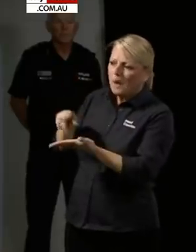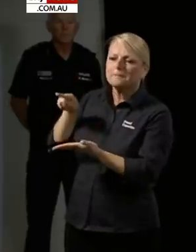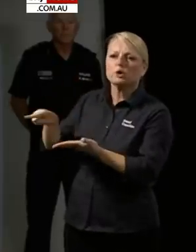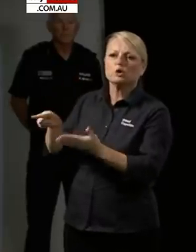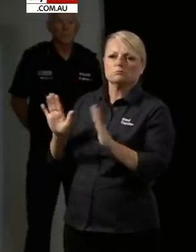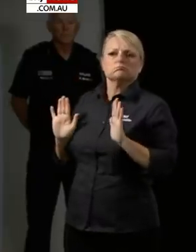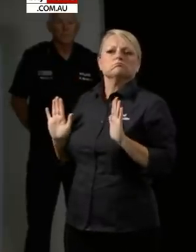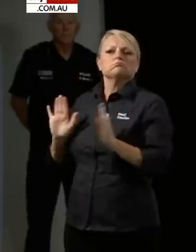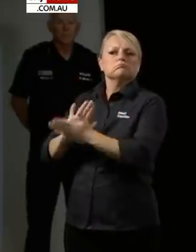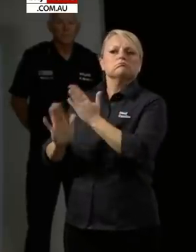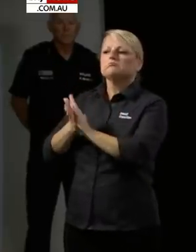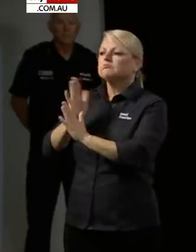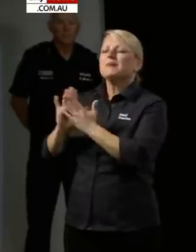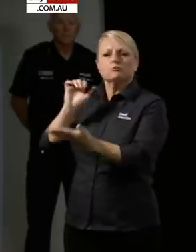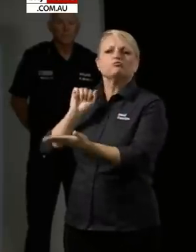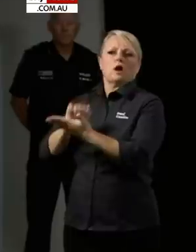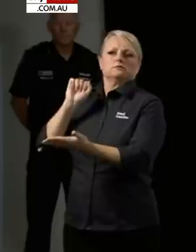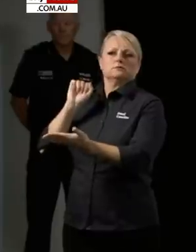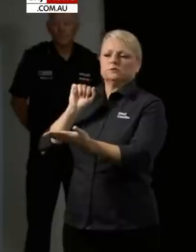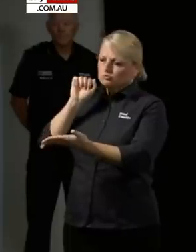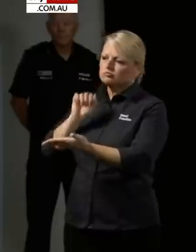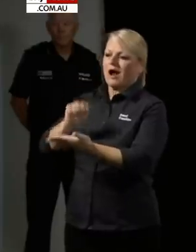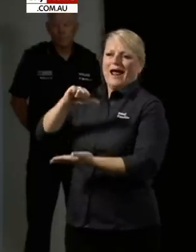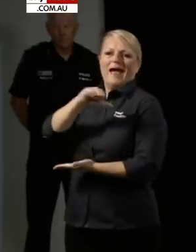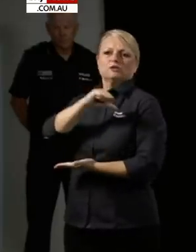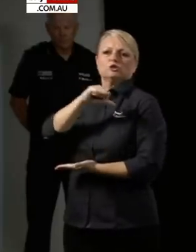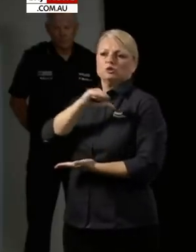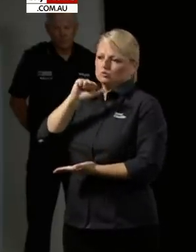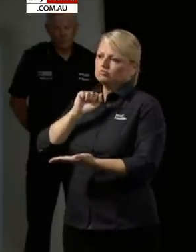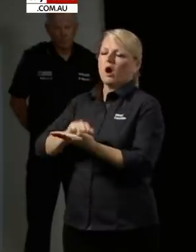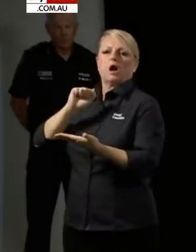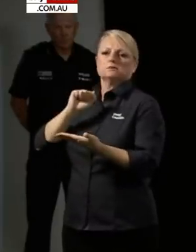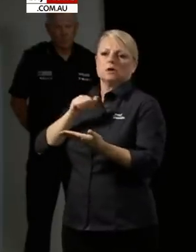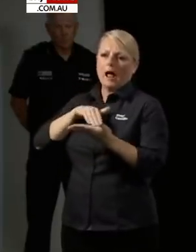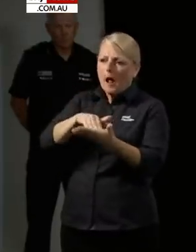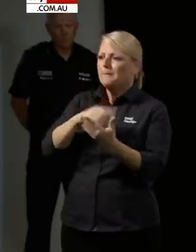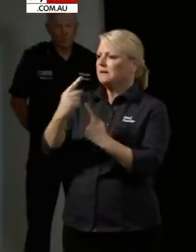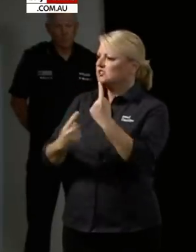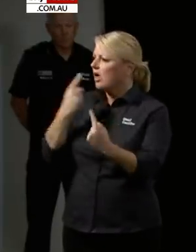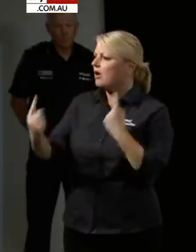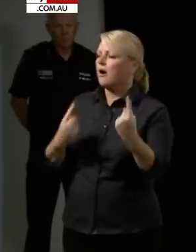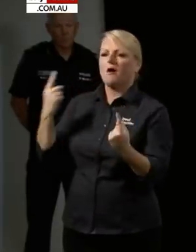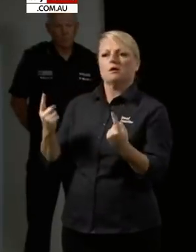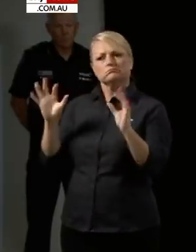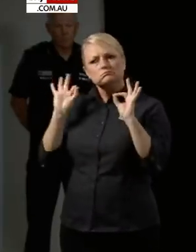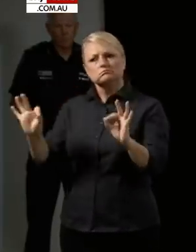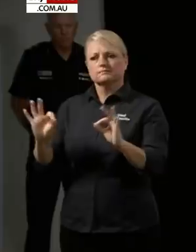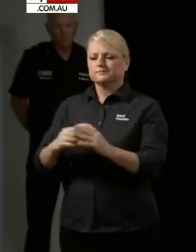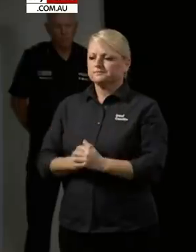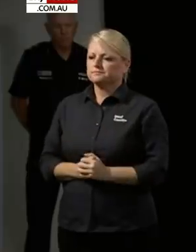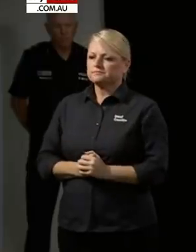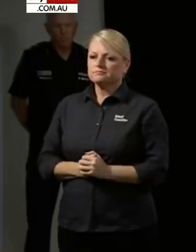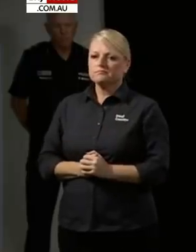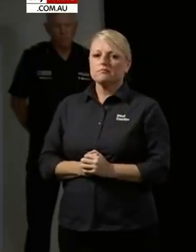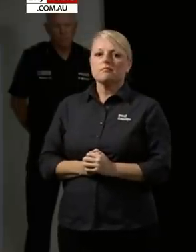you and that's the sort of community spirit I know that South Australians have. So I'm very happy to